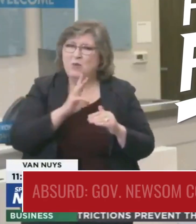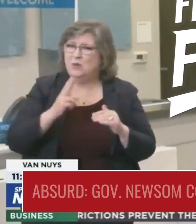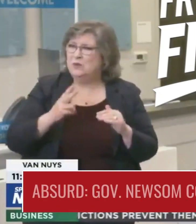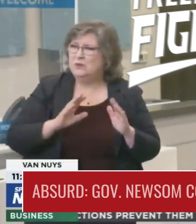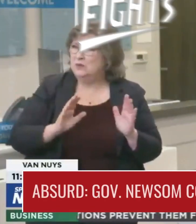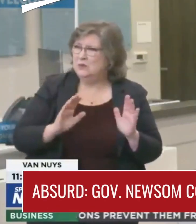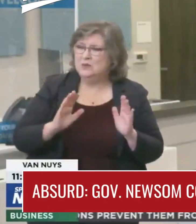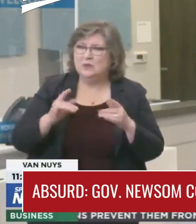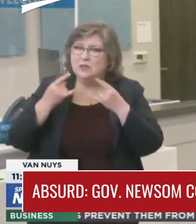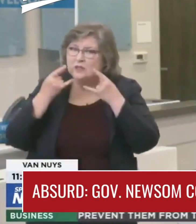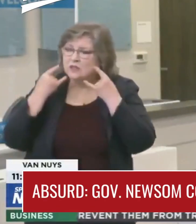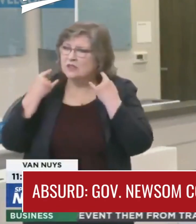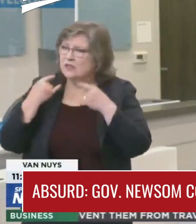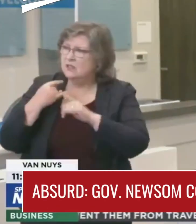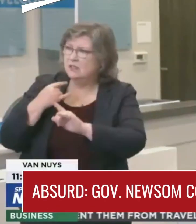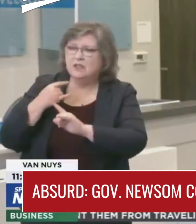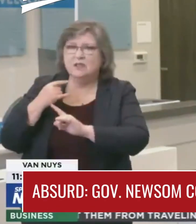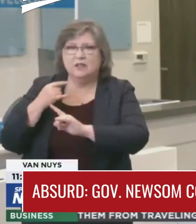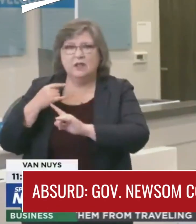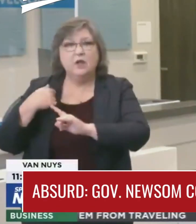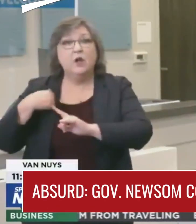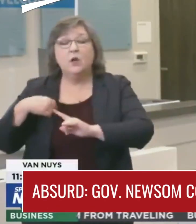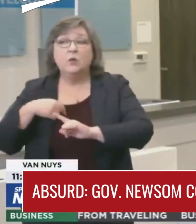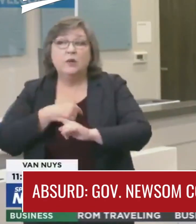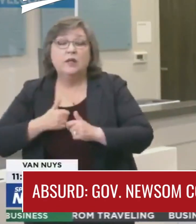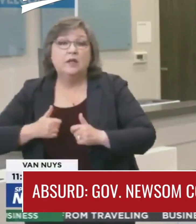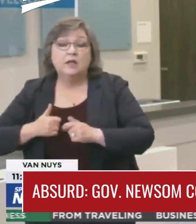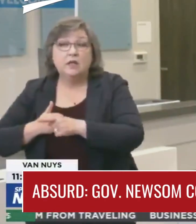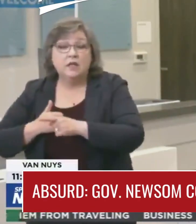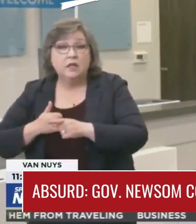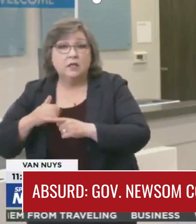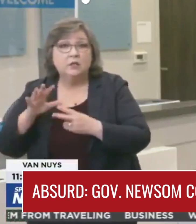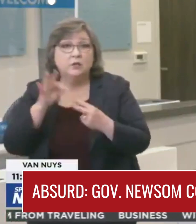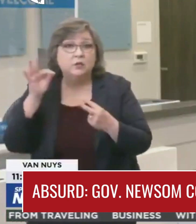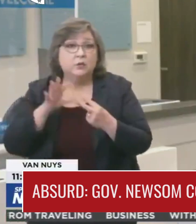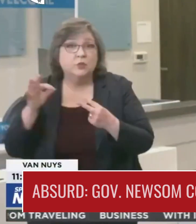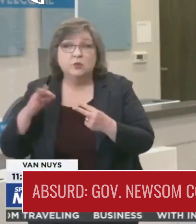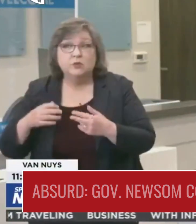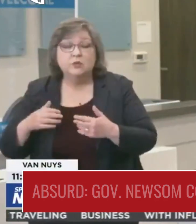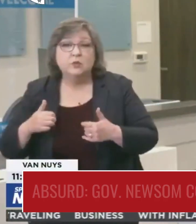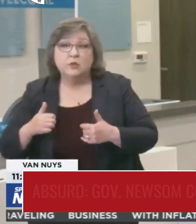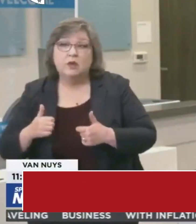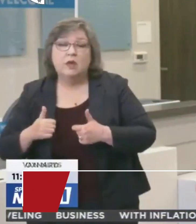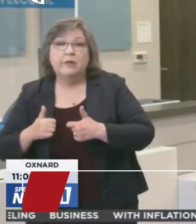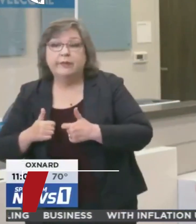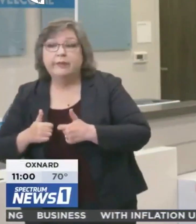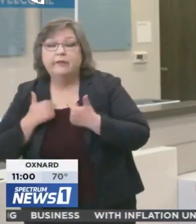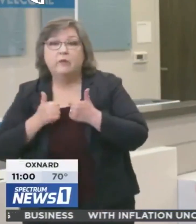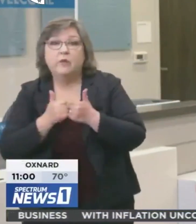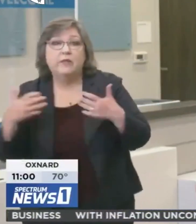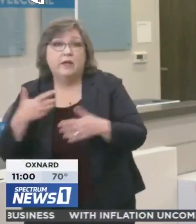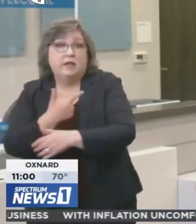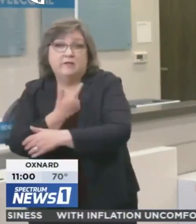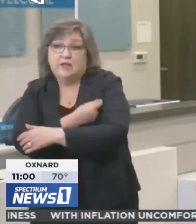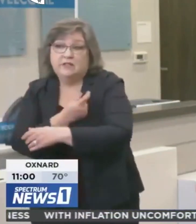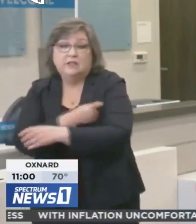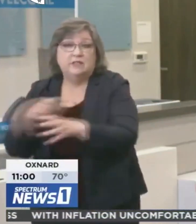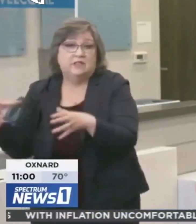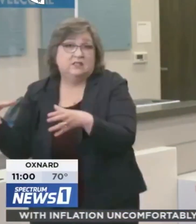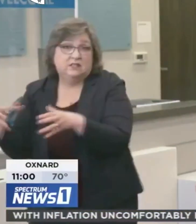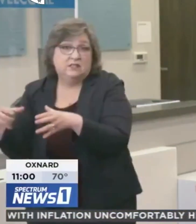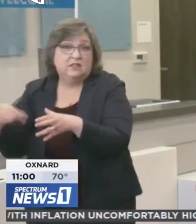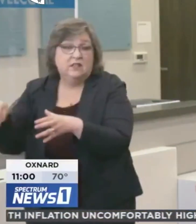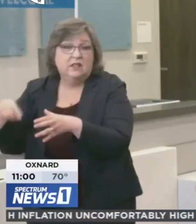It's choice to live with this virus. And with all due respect, you don't have a choice